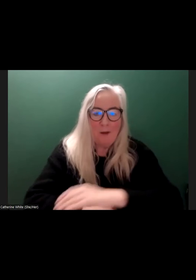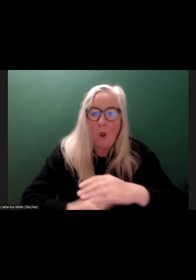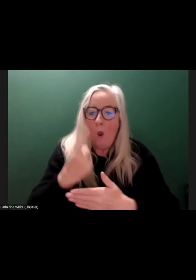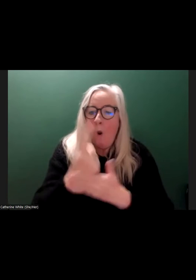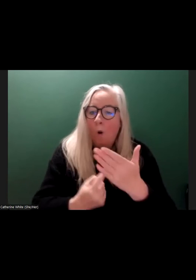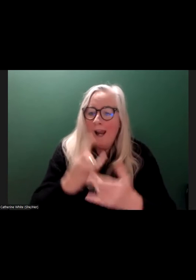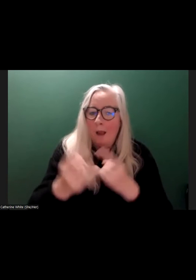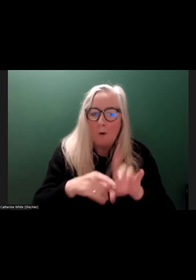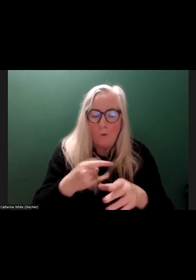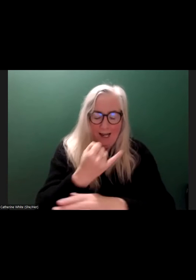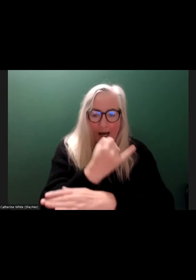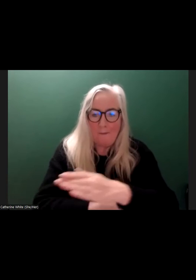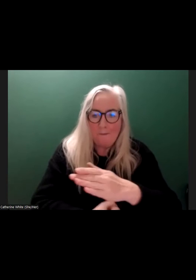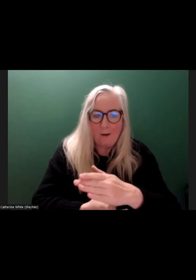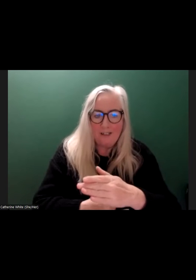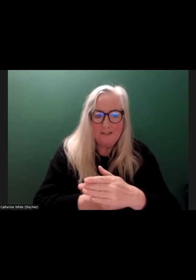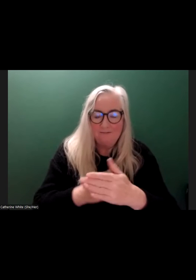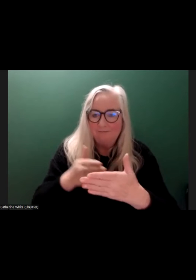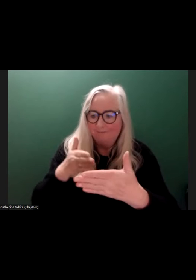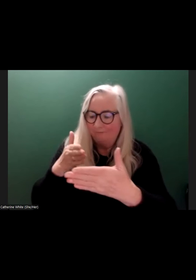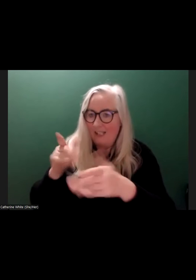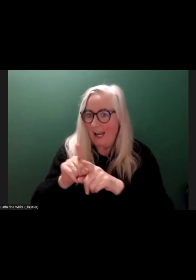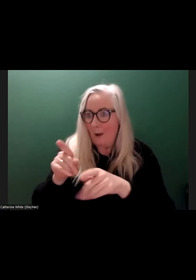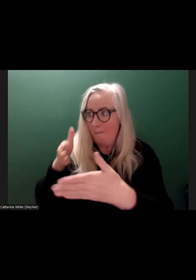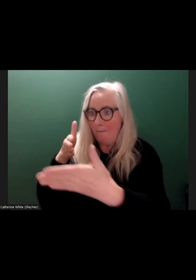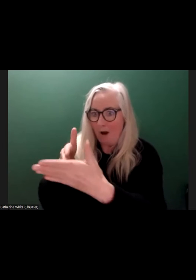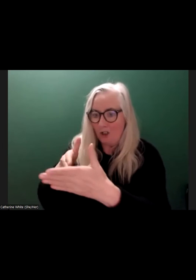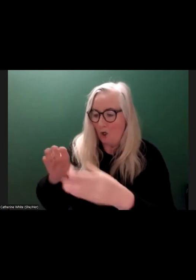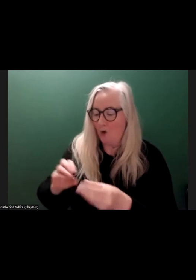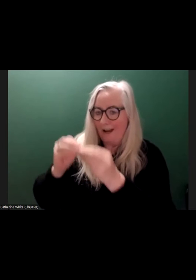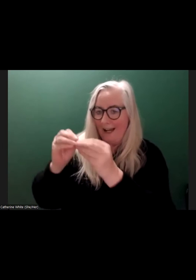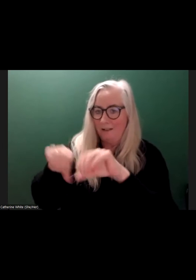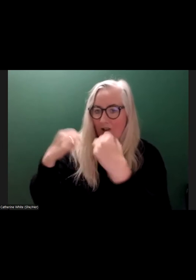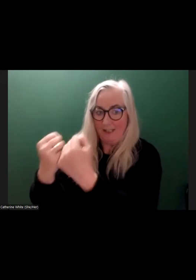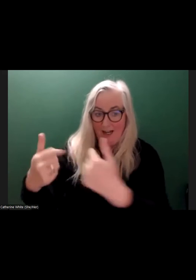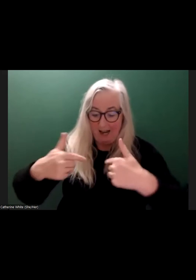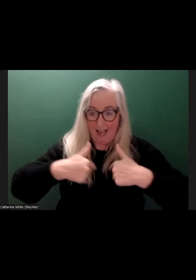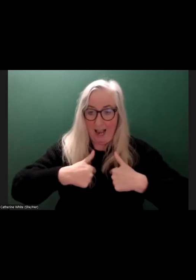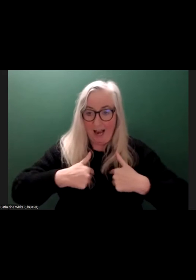an impairment comes in contact with barriers that are created by society. I use a wheelchair sometimes.